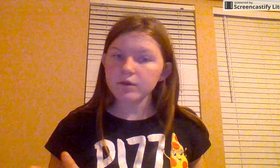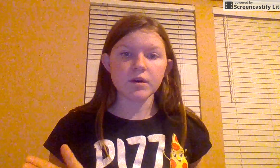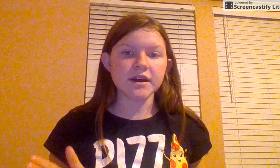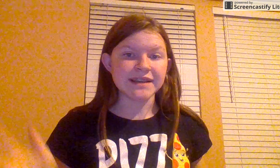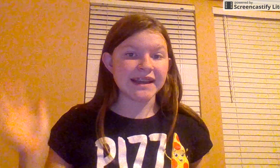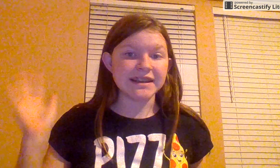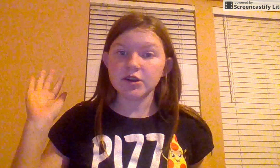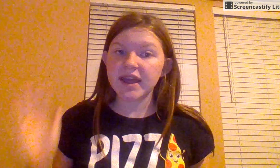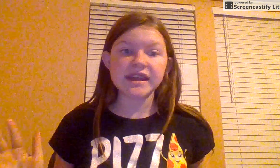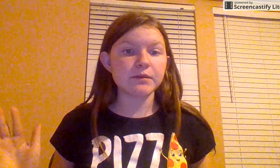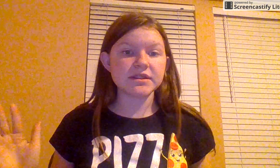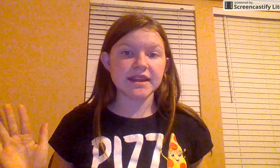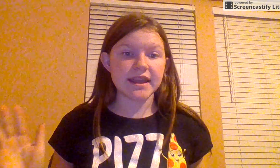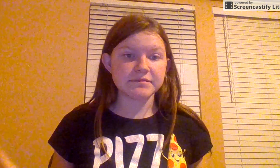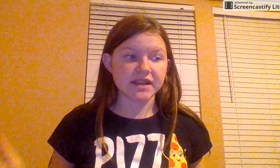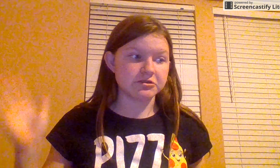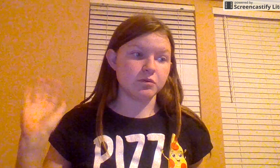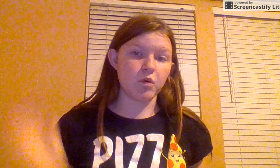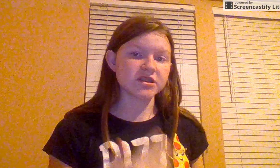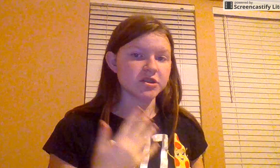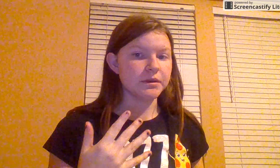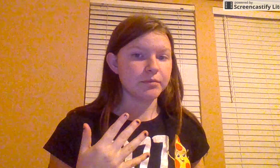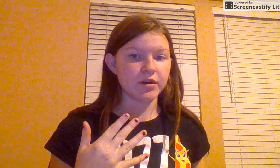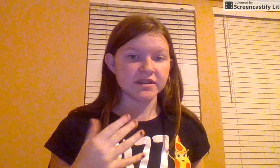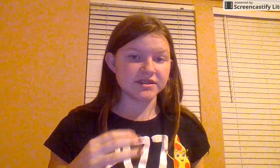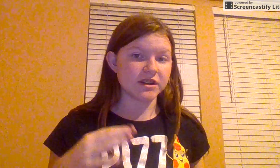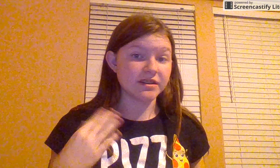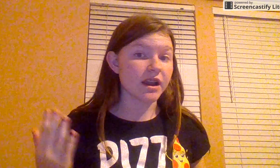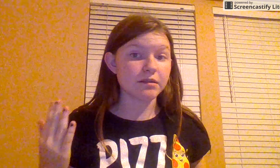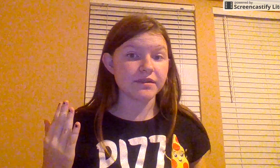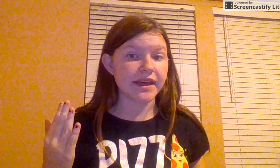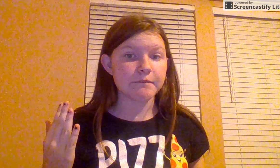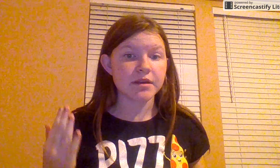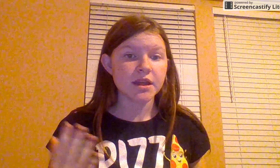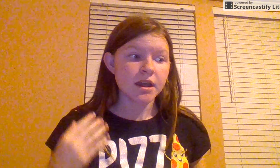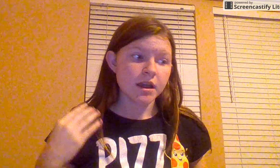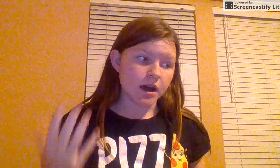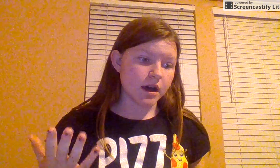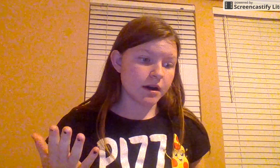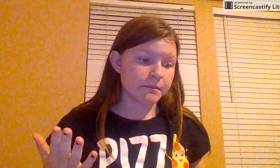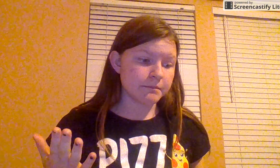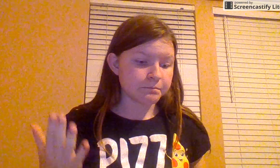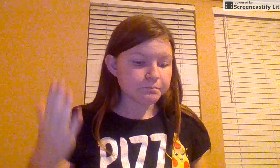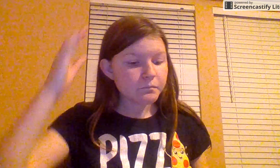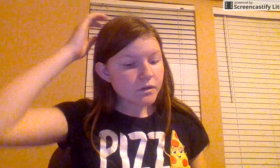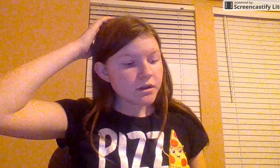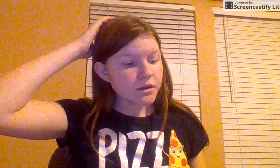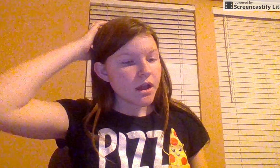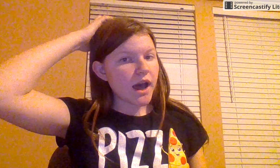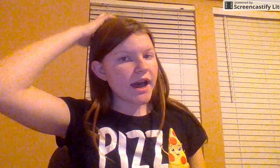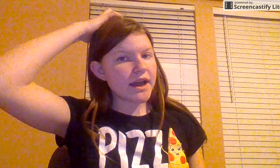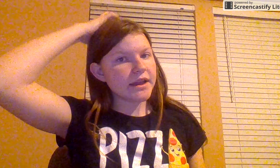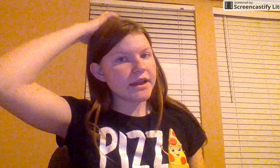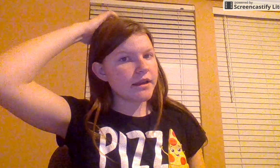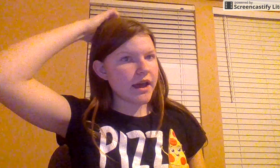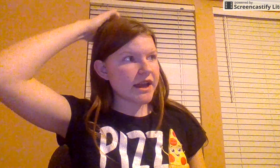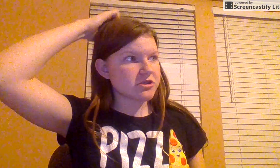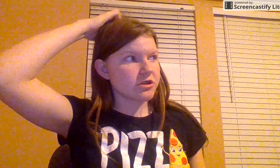was. I didn't know anyone's names. I just walked to the people and started talking with them. Um, I actually,